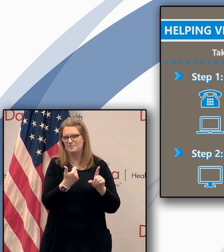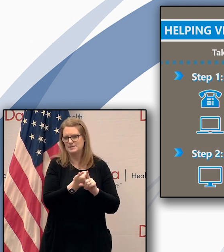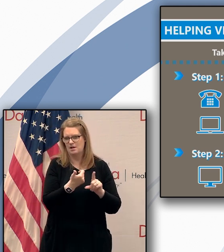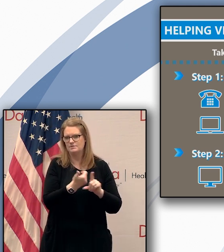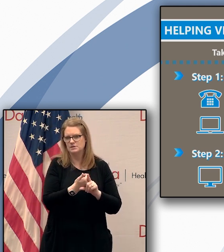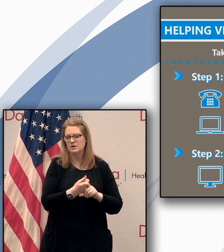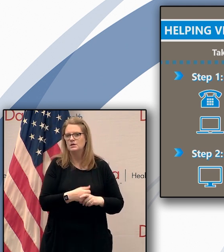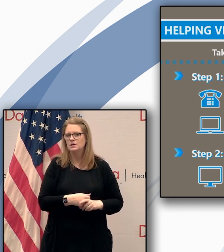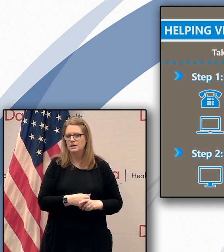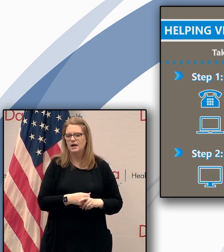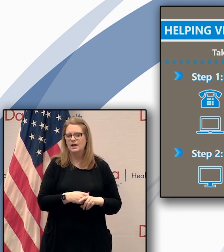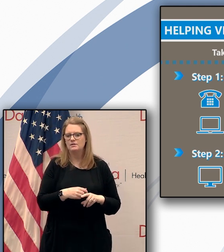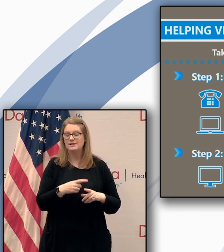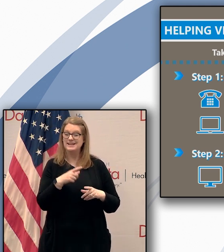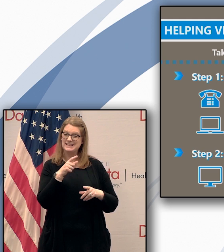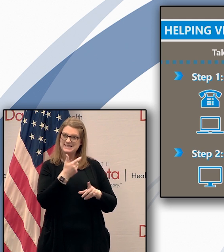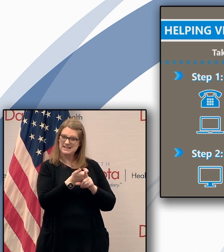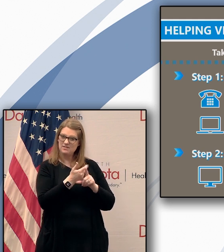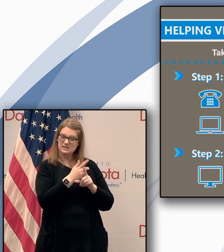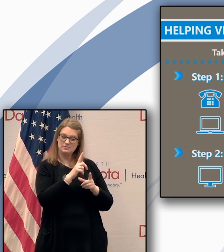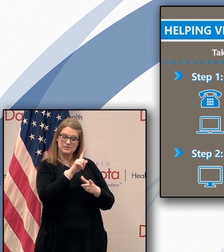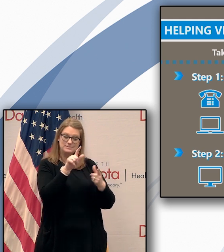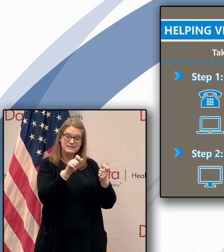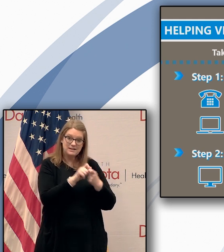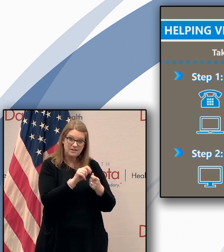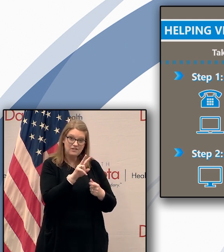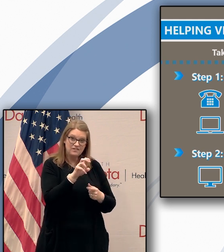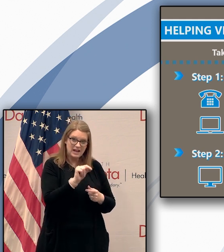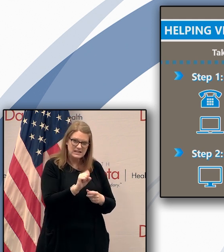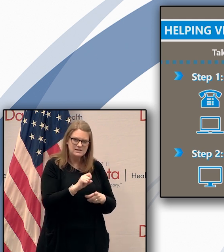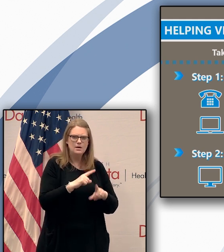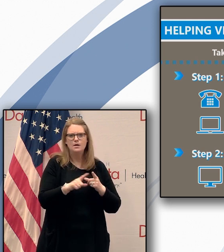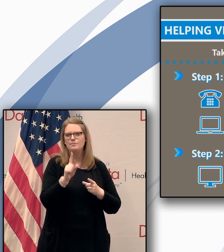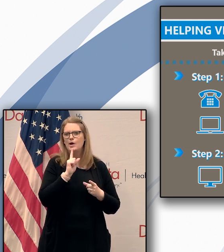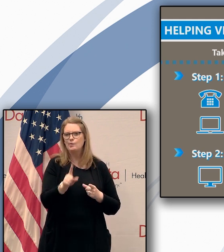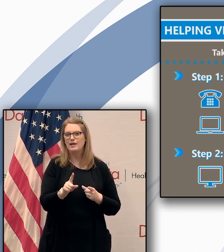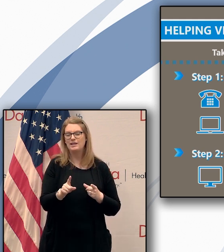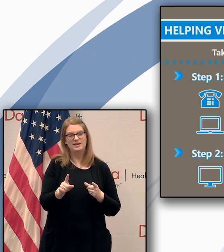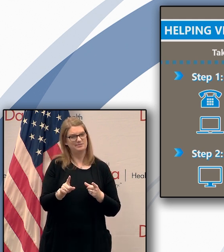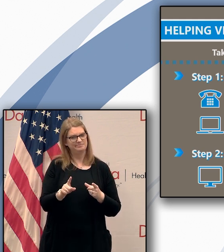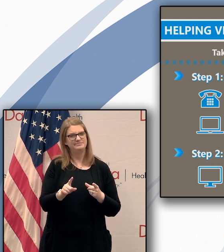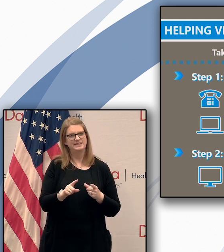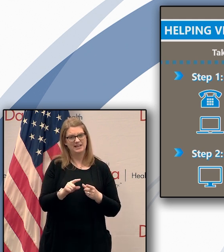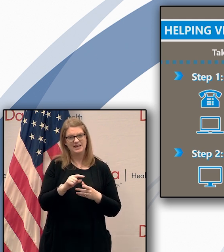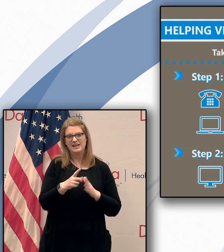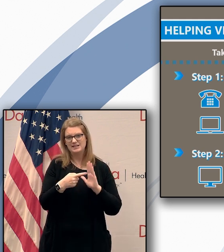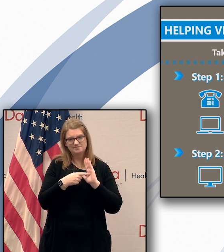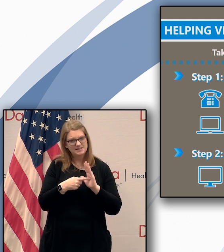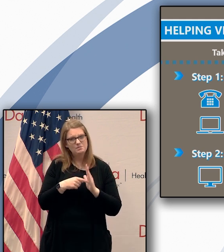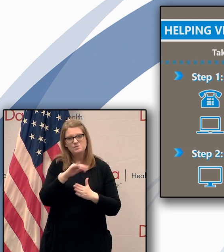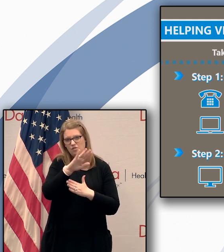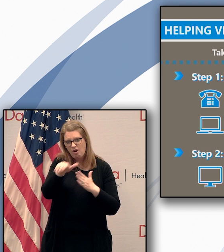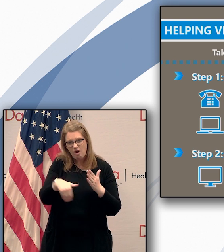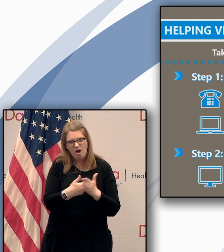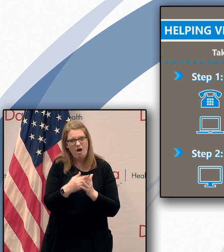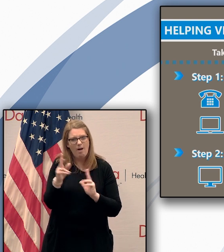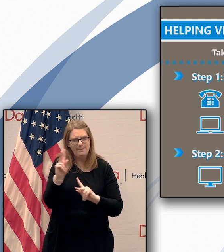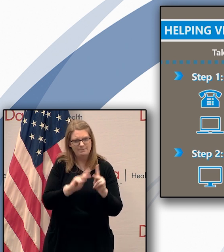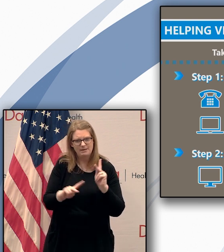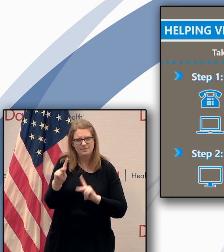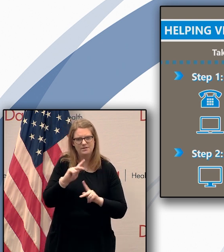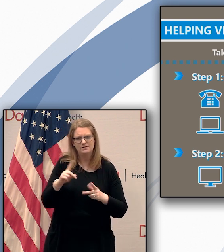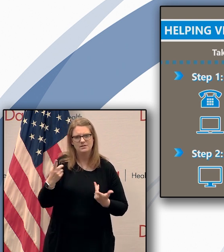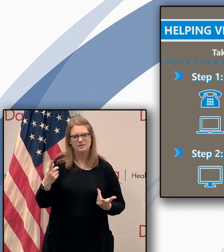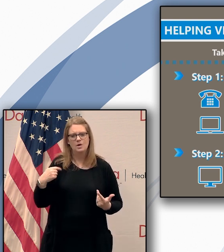video does refer to veterans specifically, the principles are universal and everyone can benefit from the shared knowledge. We can all take